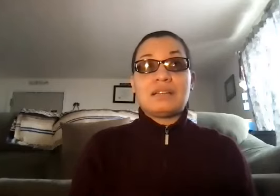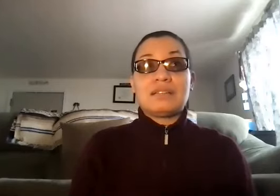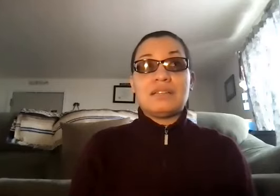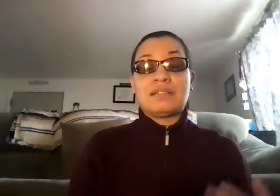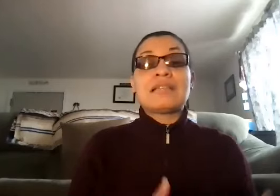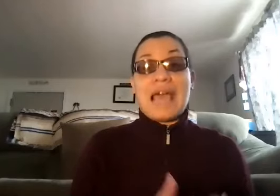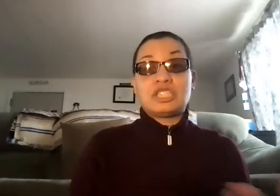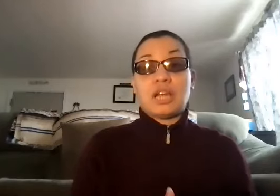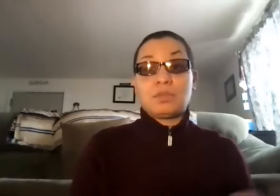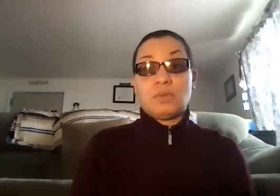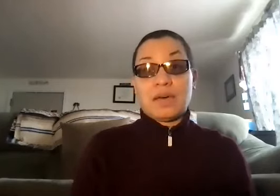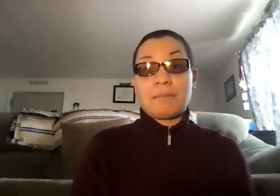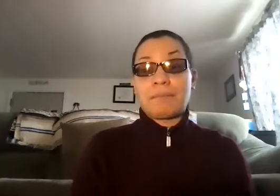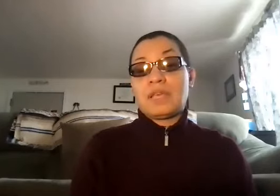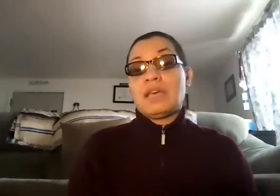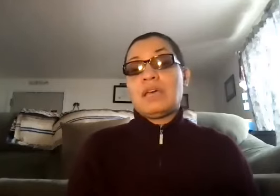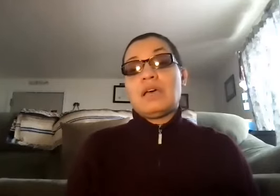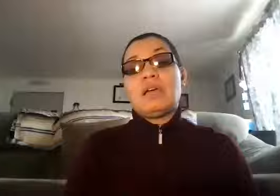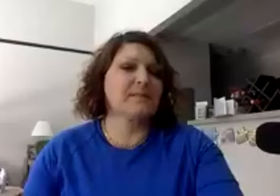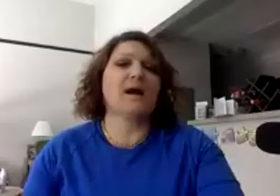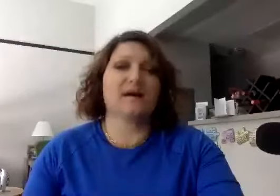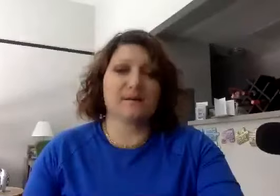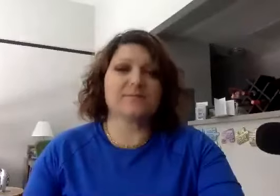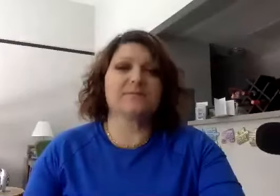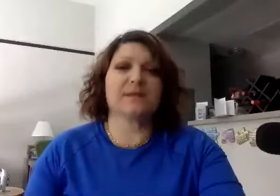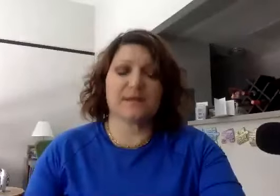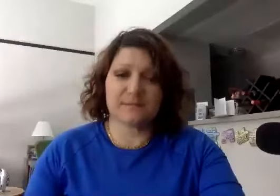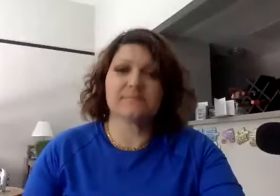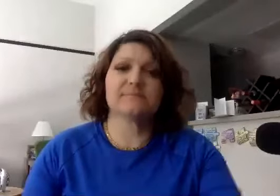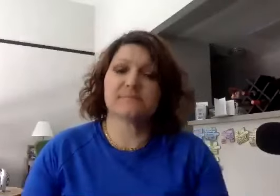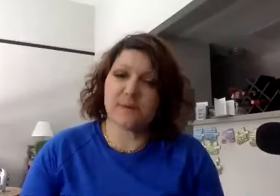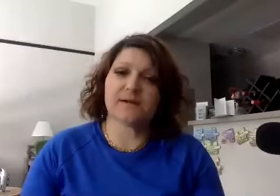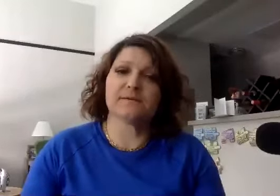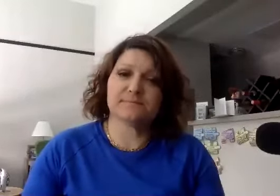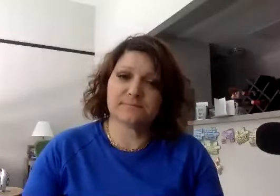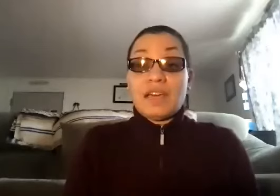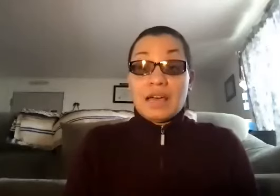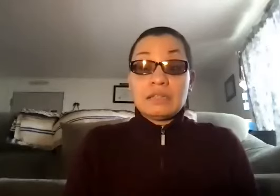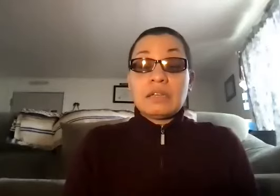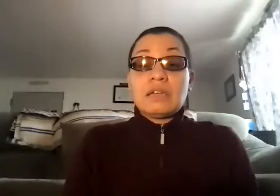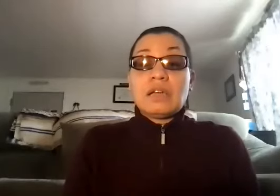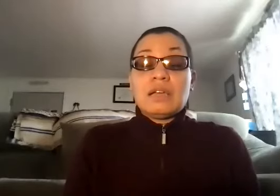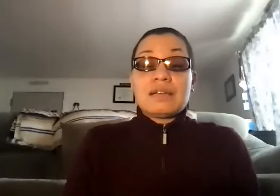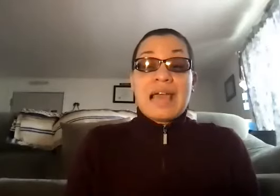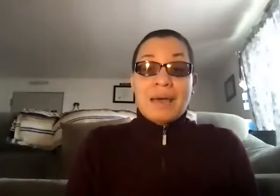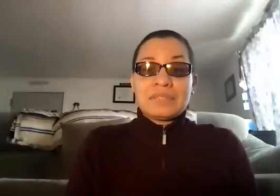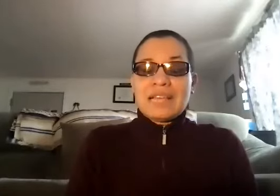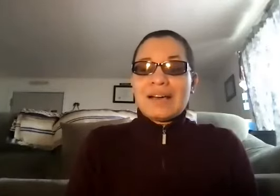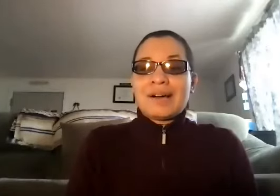It's cashing up to them. And I will I will give them credit for that. And caption tell.